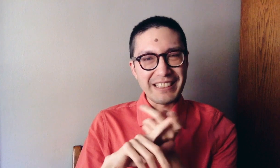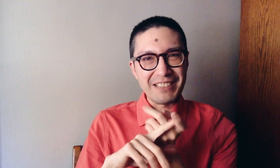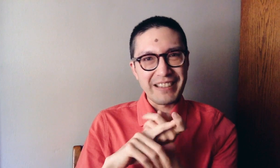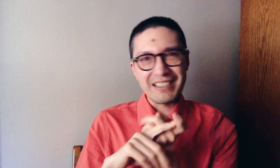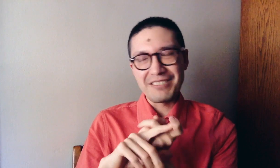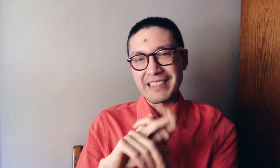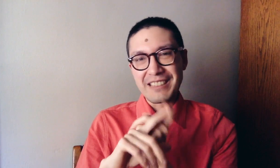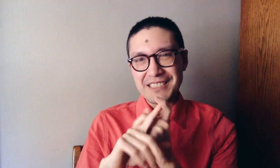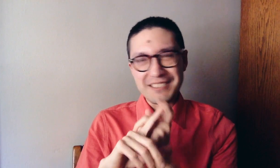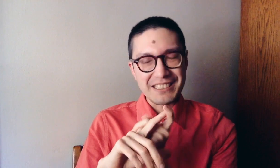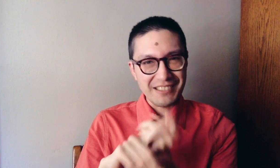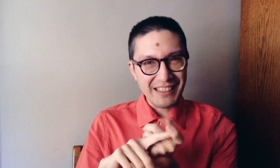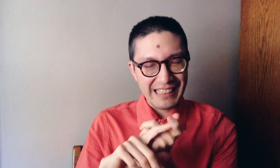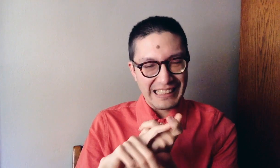aware when I was doing certain things.